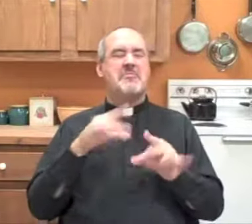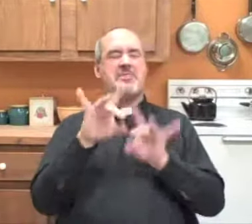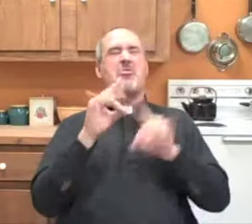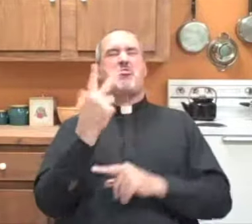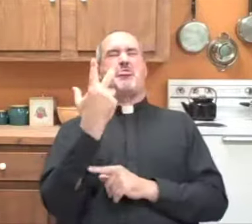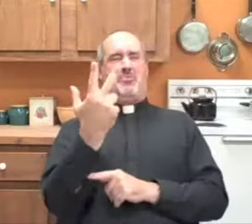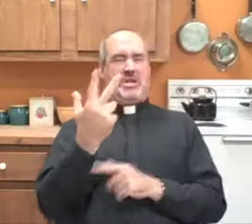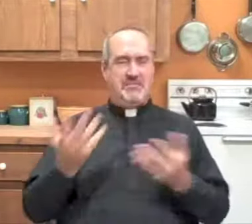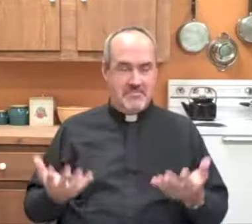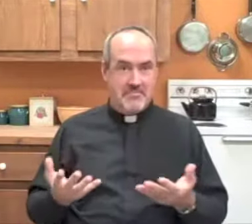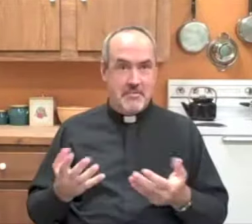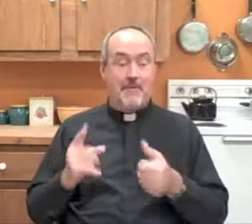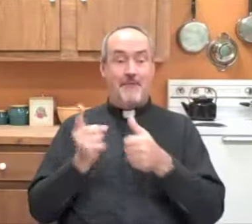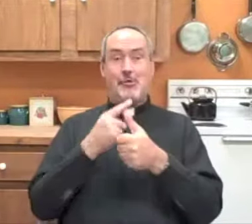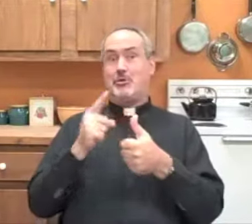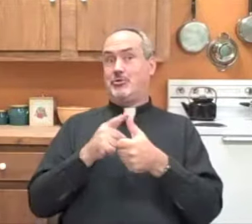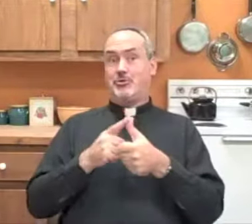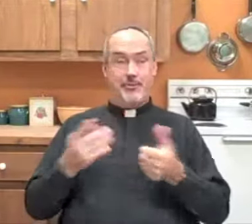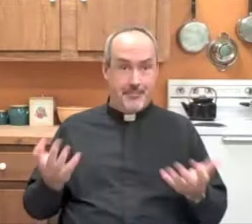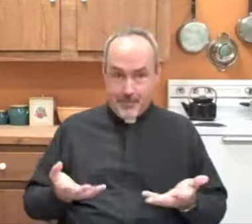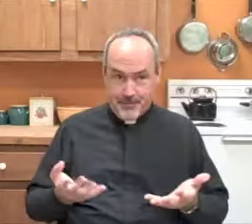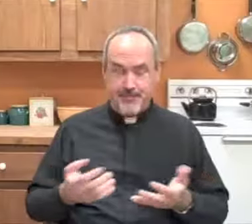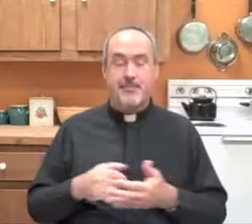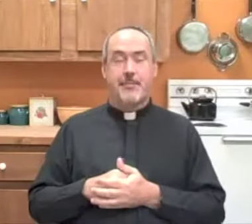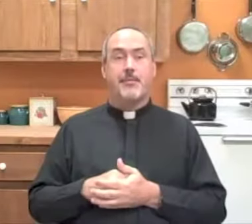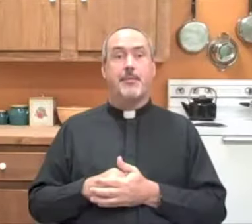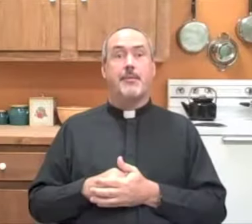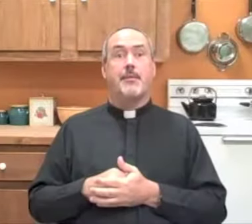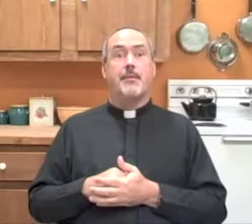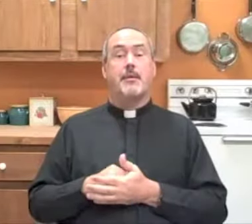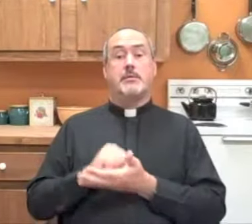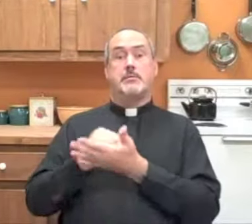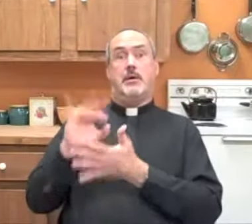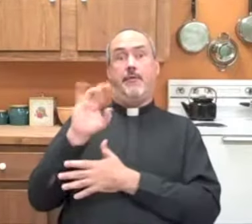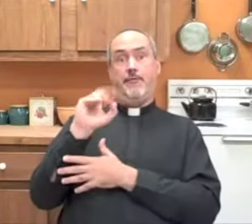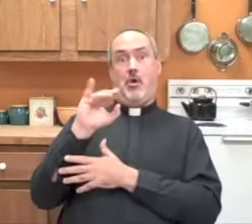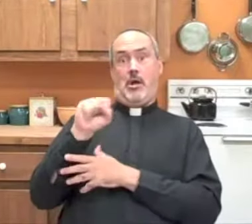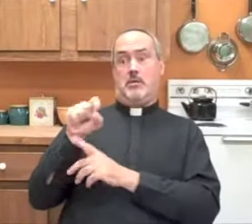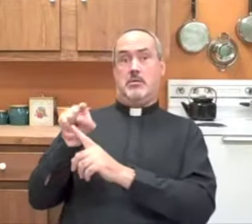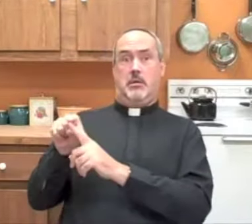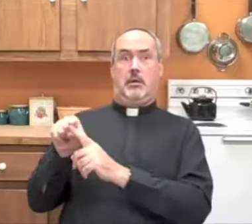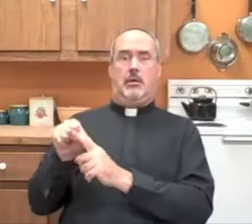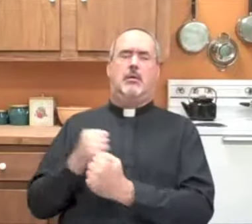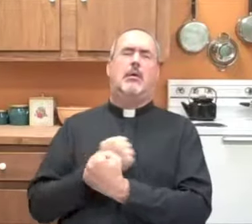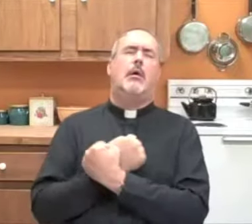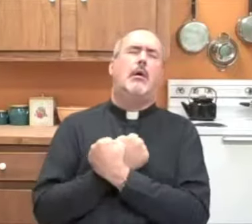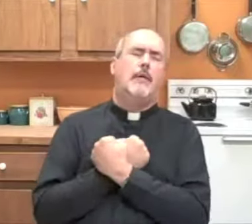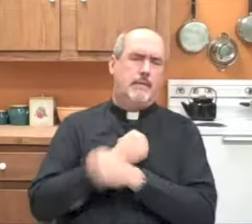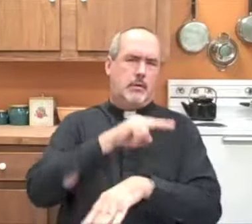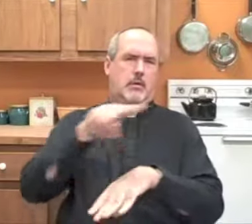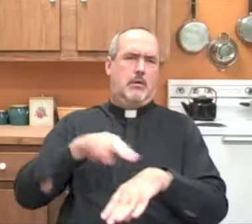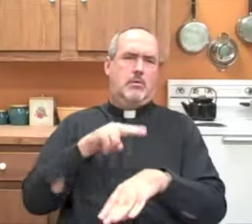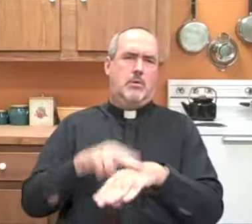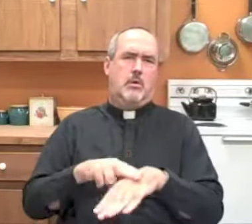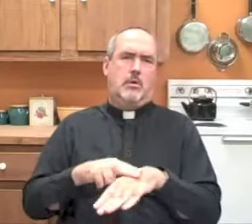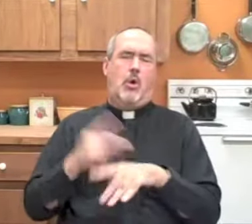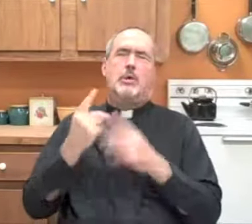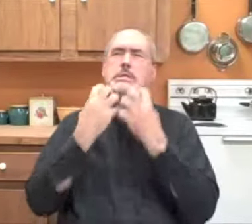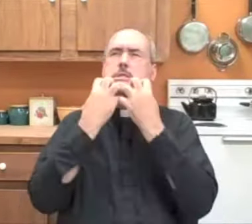don't know, but they're great stories. So I've picked three for you today. The first one refers to how St. Francis